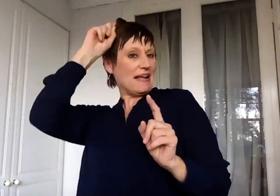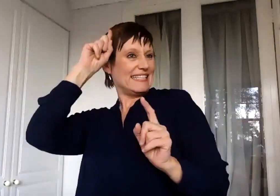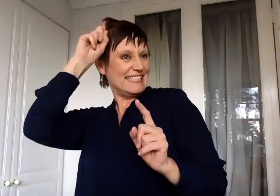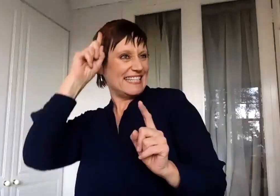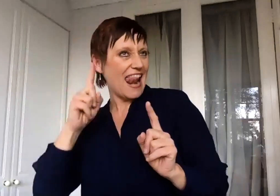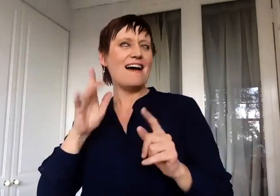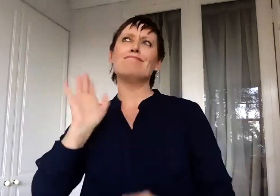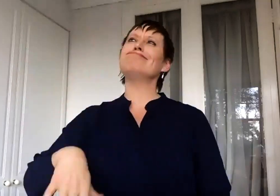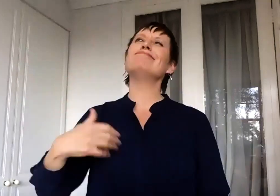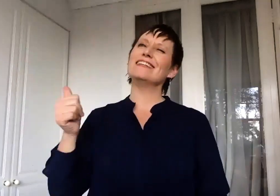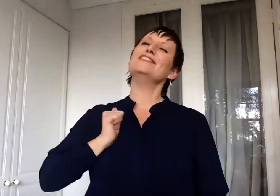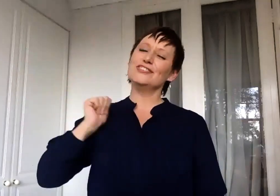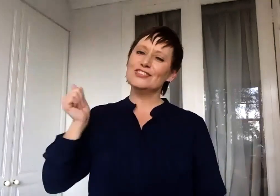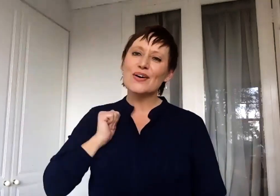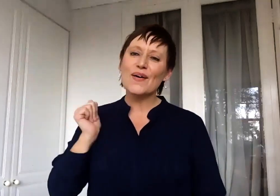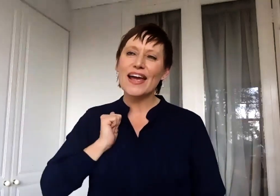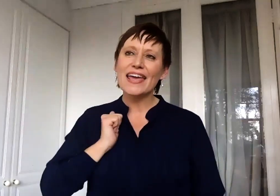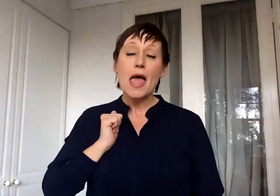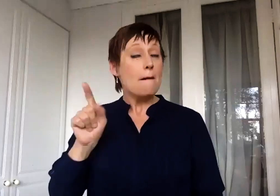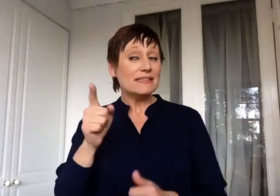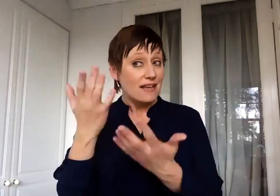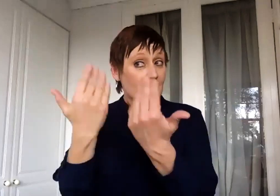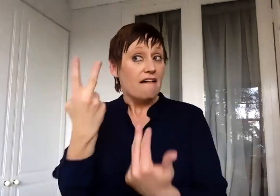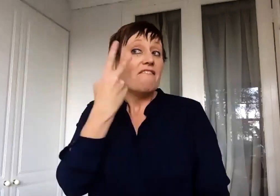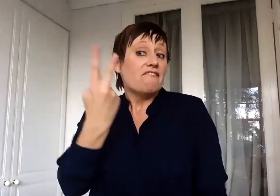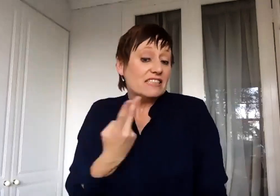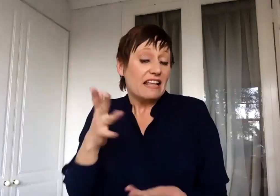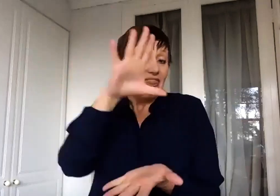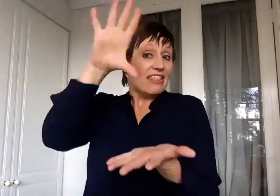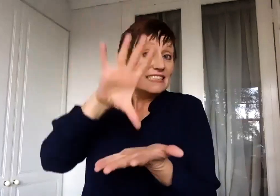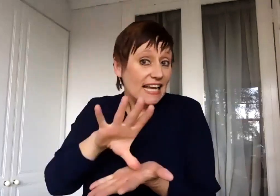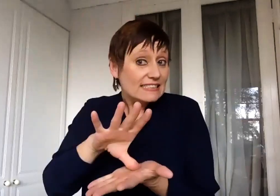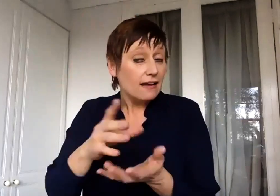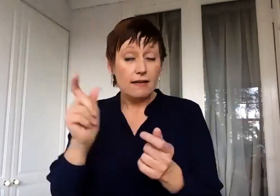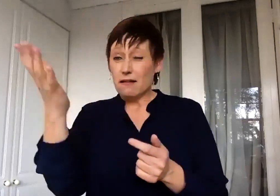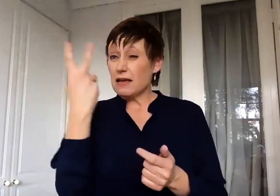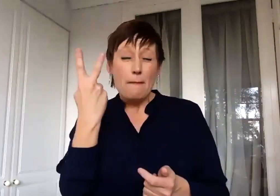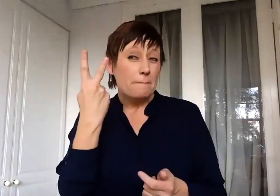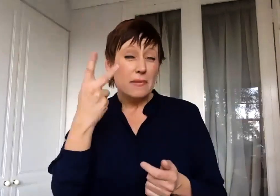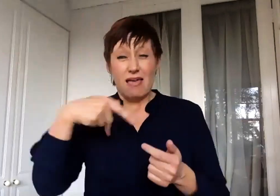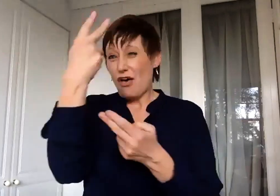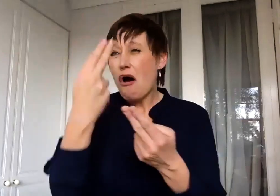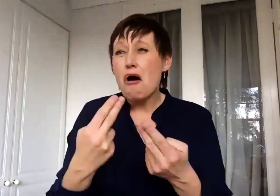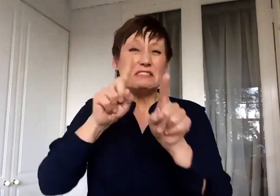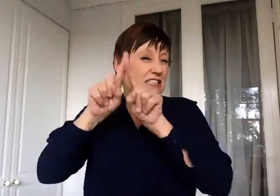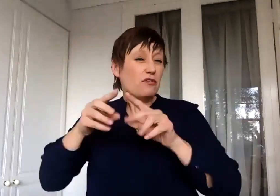more things. You're going to have to come visit at the Centre for Deaf Studies so you can see all the wonderful things that has happened. But in fact, I think